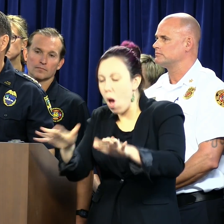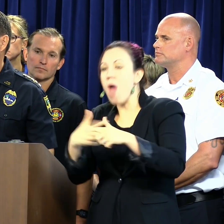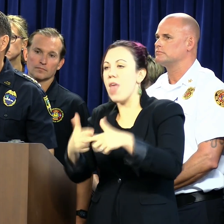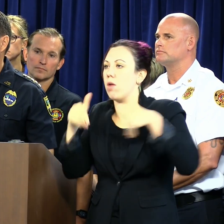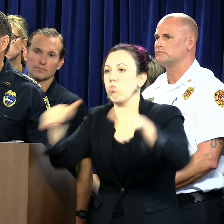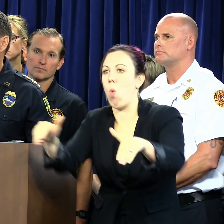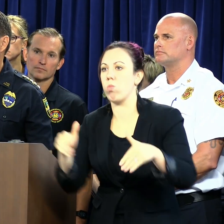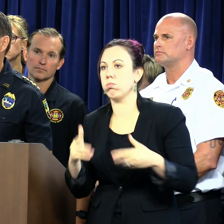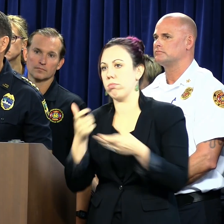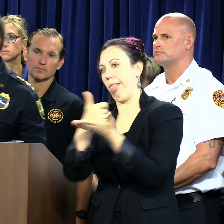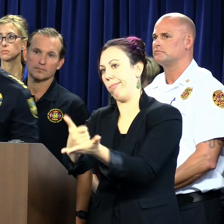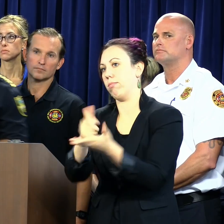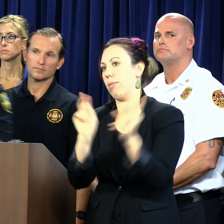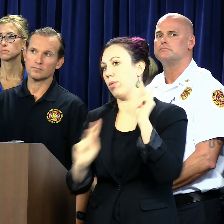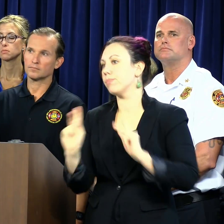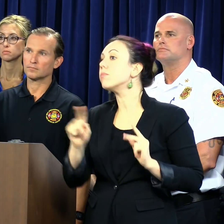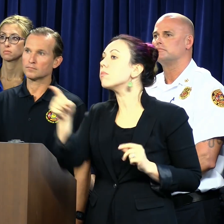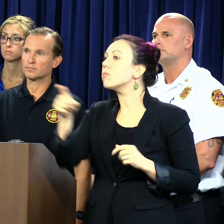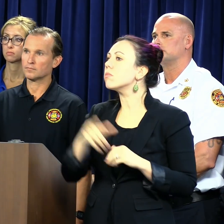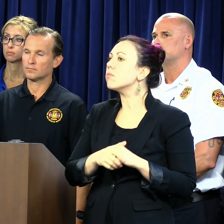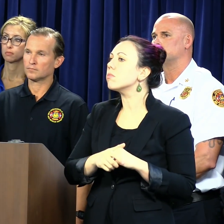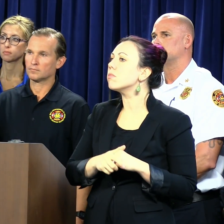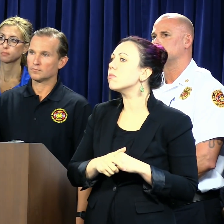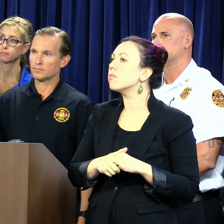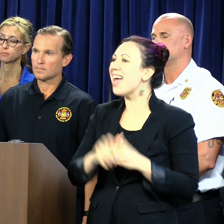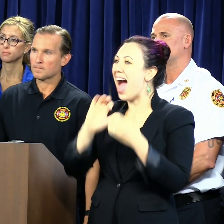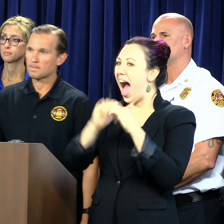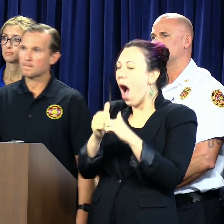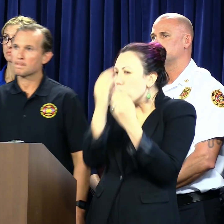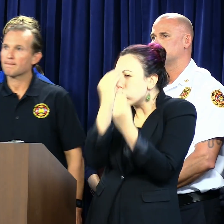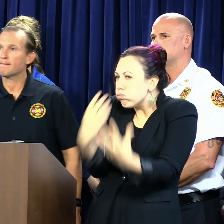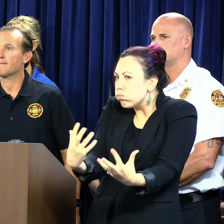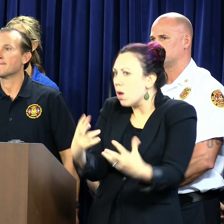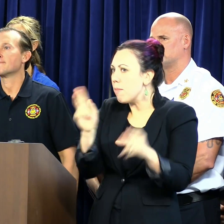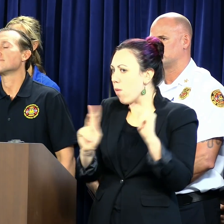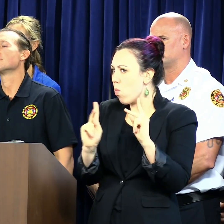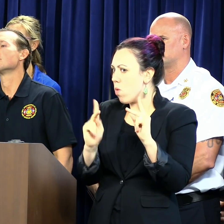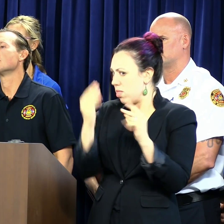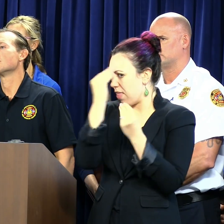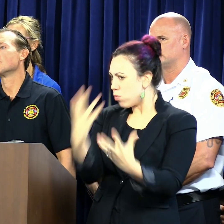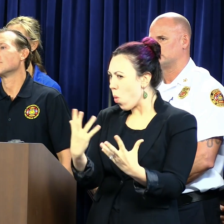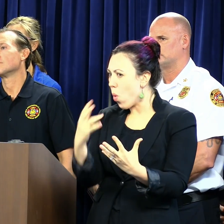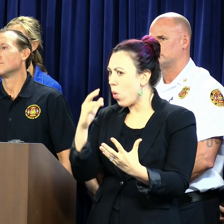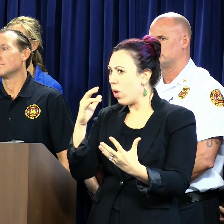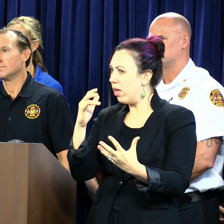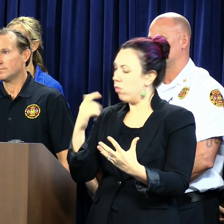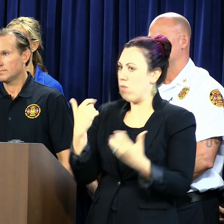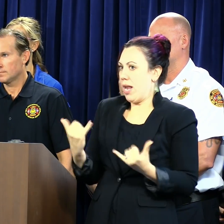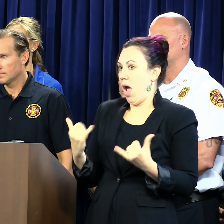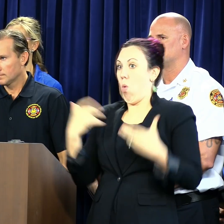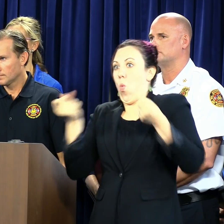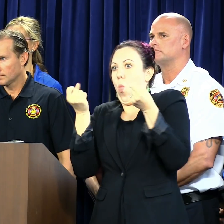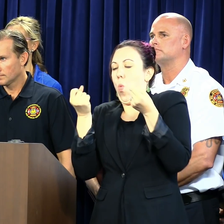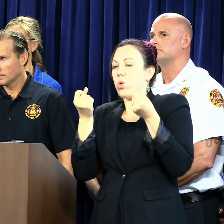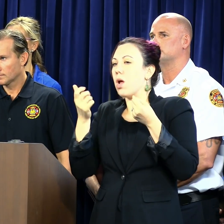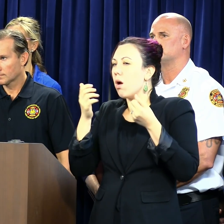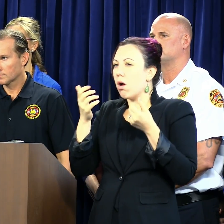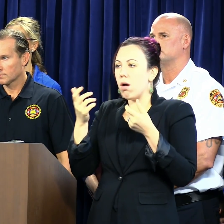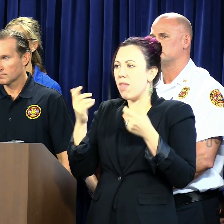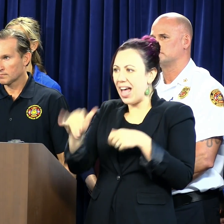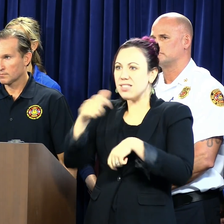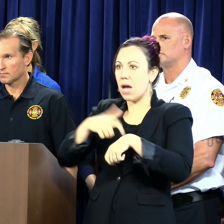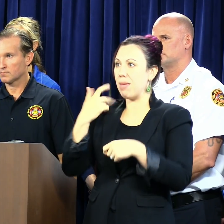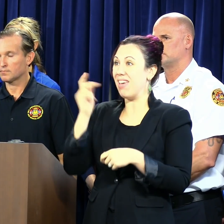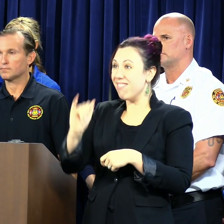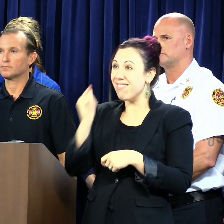to go out and provide service. Sheriff, how will you be able to alert people when that time comes and what should people do during